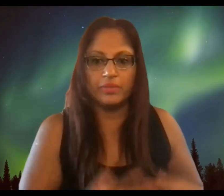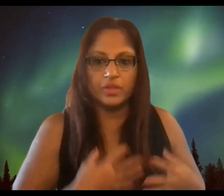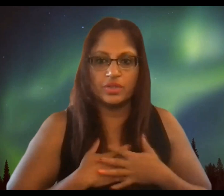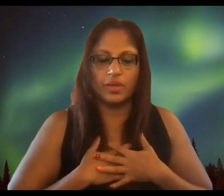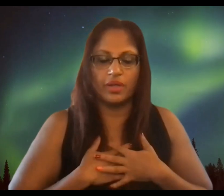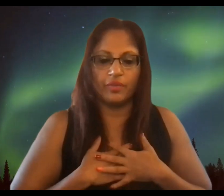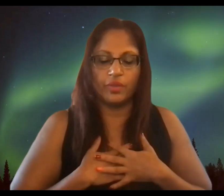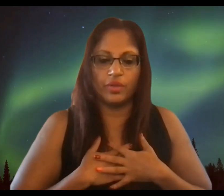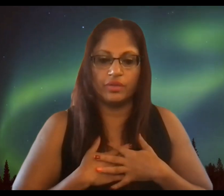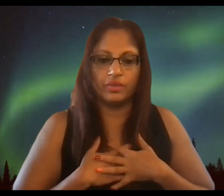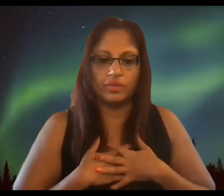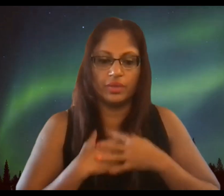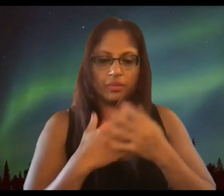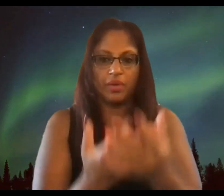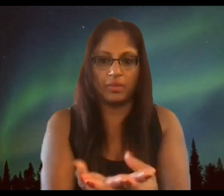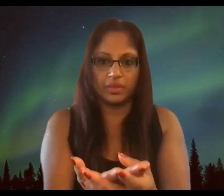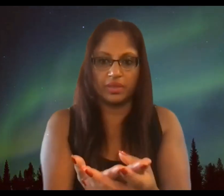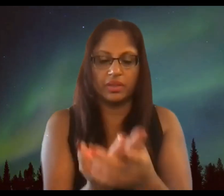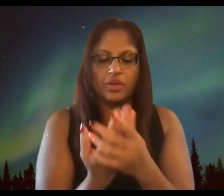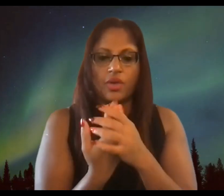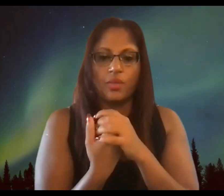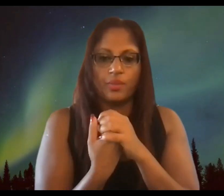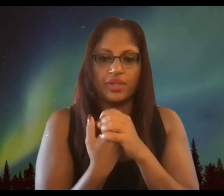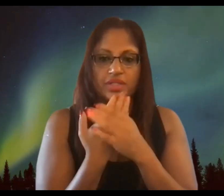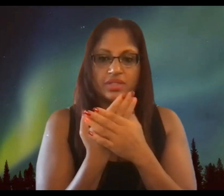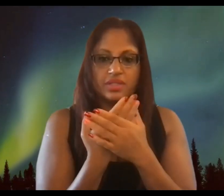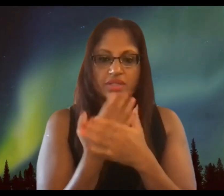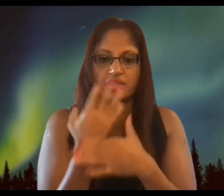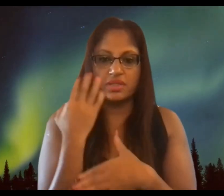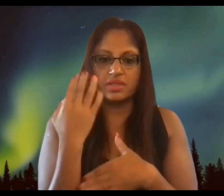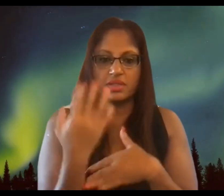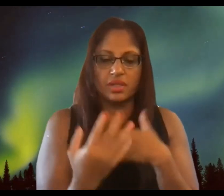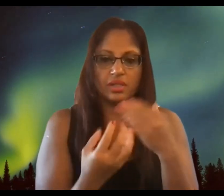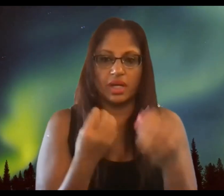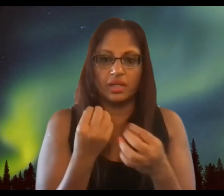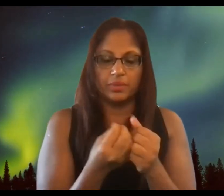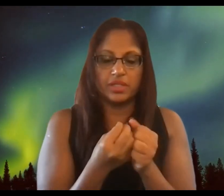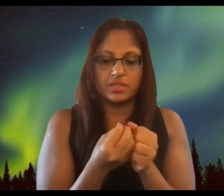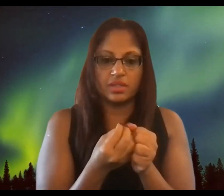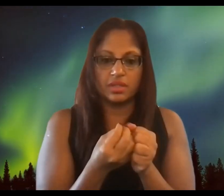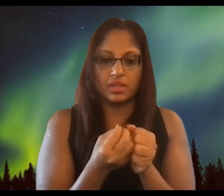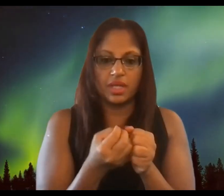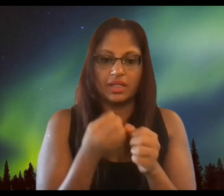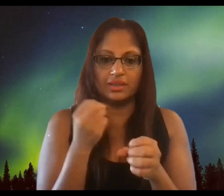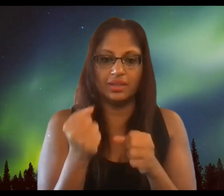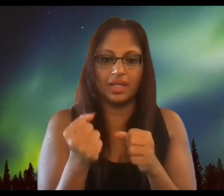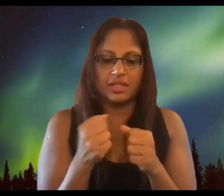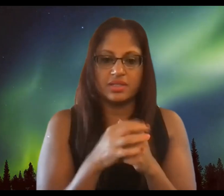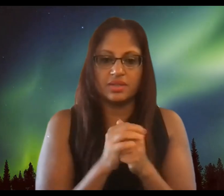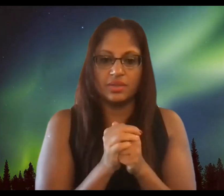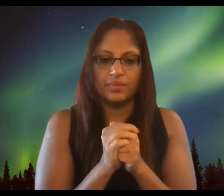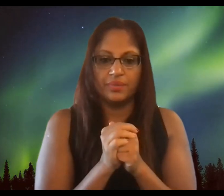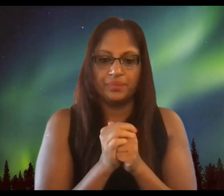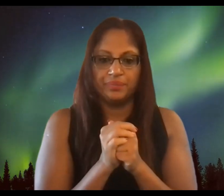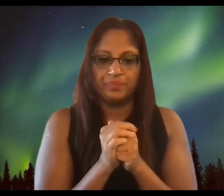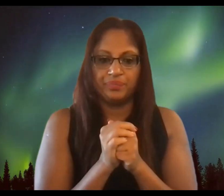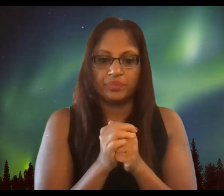i'm using my voice doing it publicly but this this is anonymous and unless